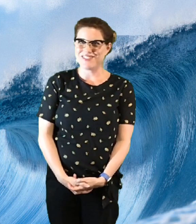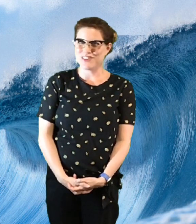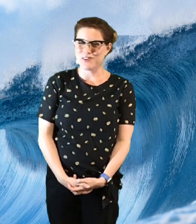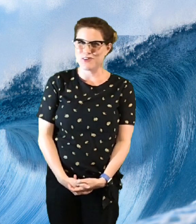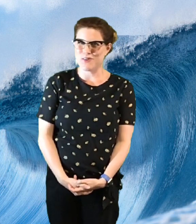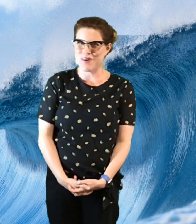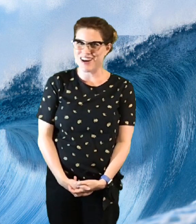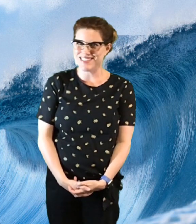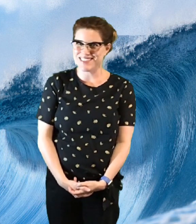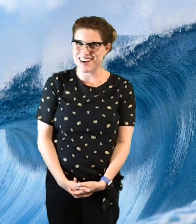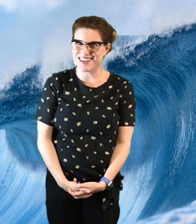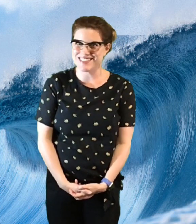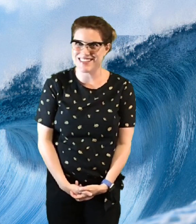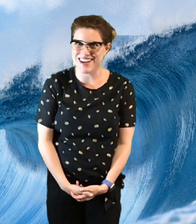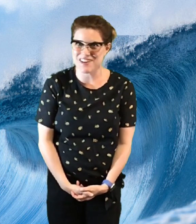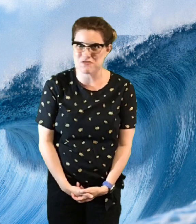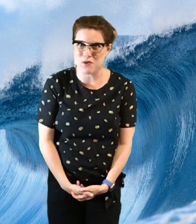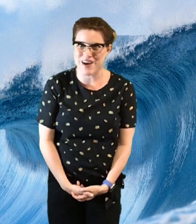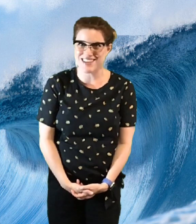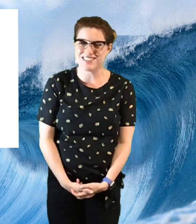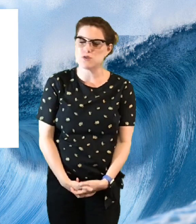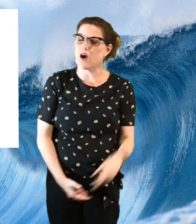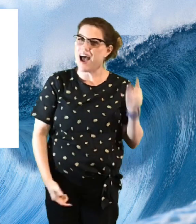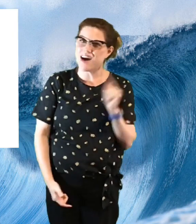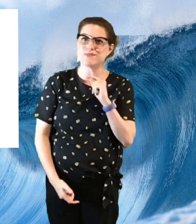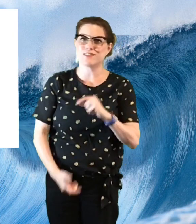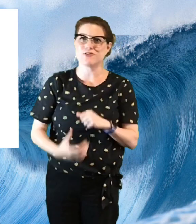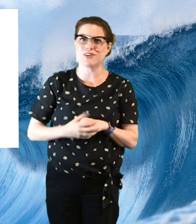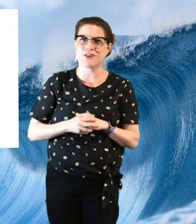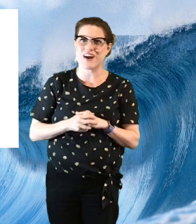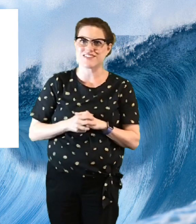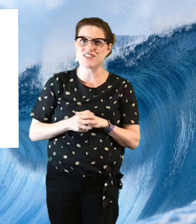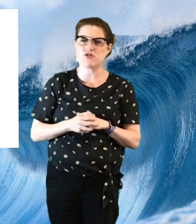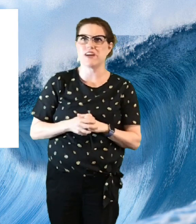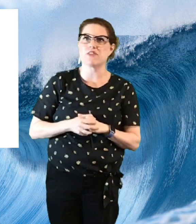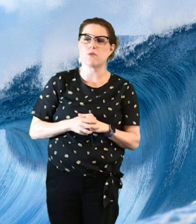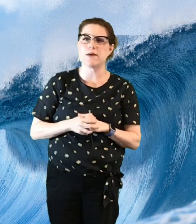you said singing voice you are absolutely correct let's try another one